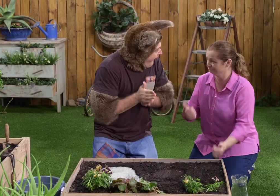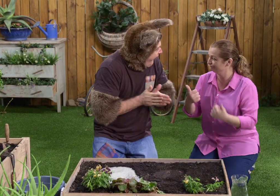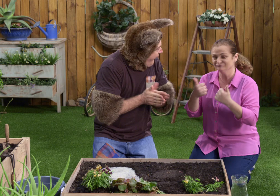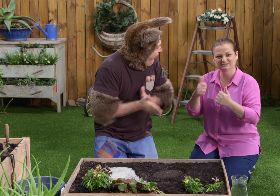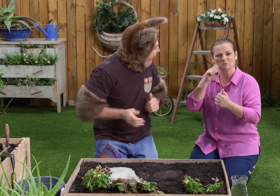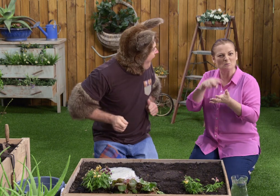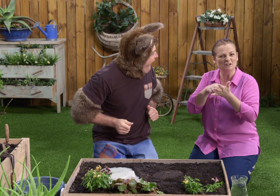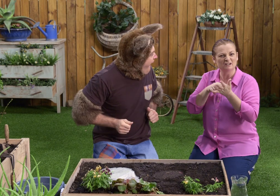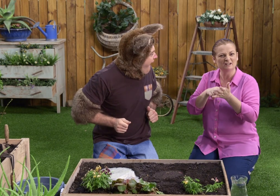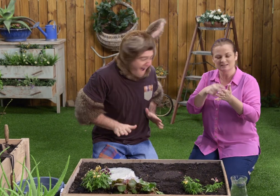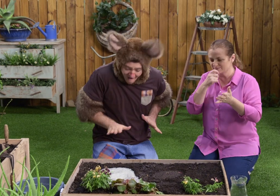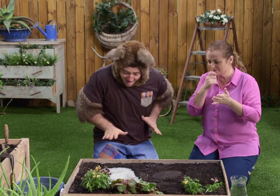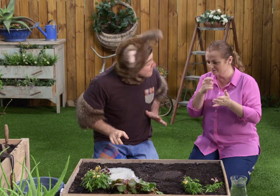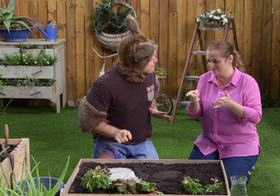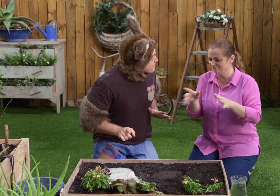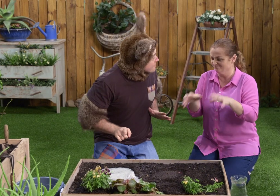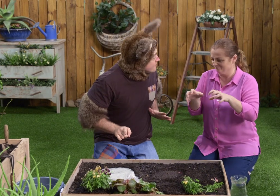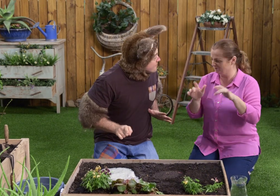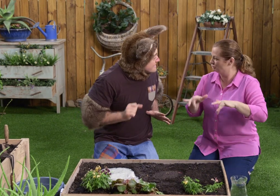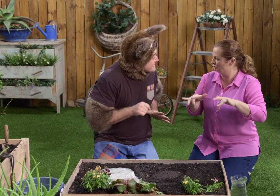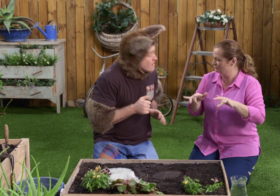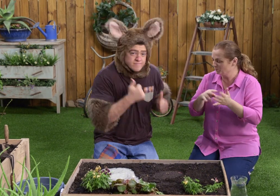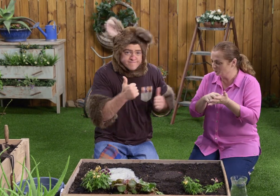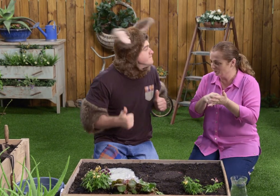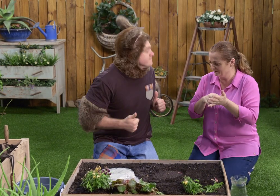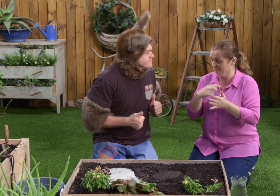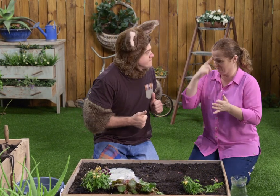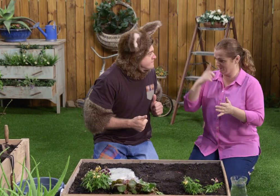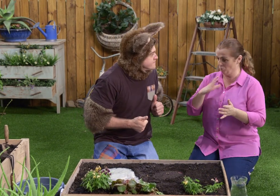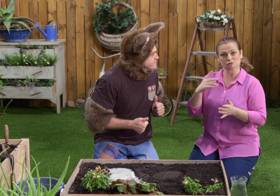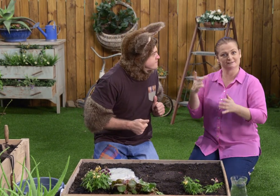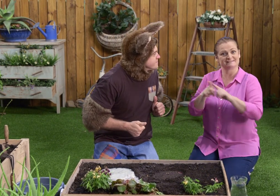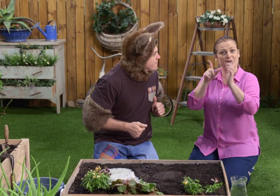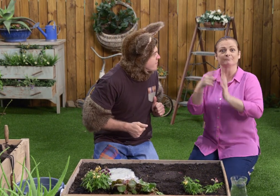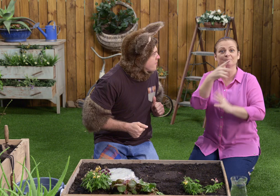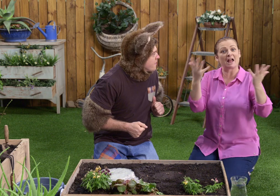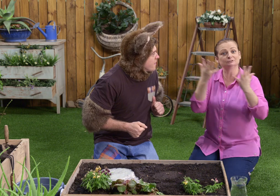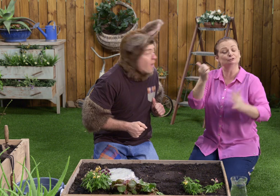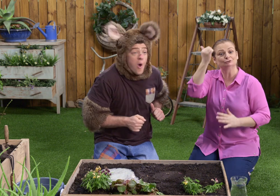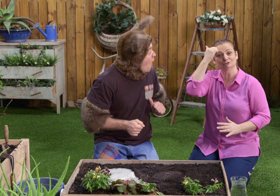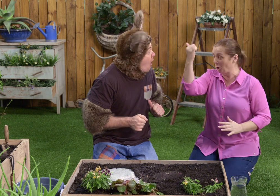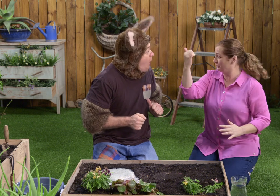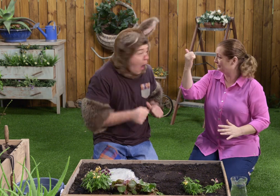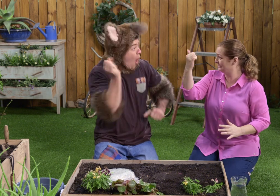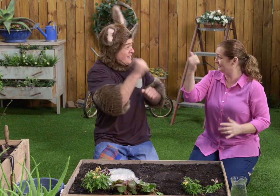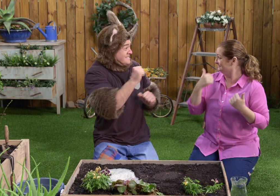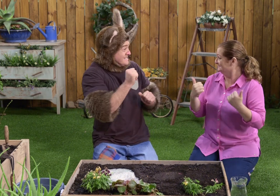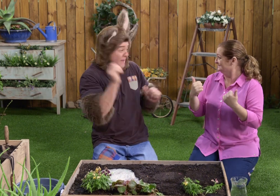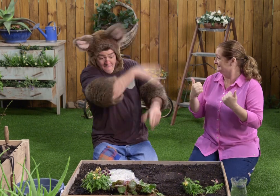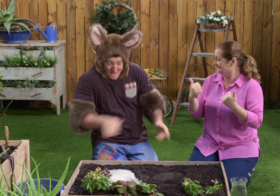Oh, yes, that's good. This will take some time to set. So while we're waiting, why don't we go and play some soccer? Oh,